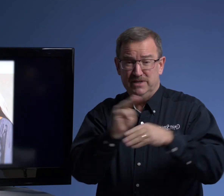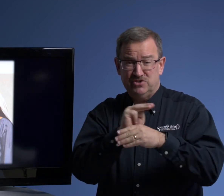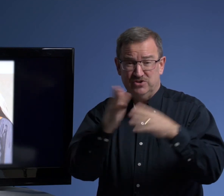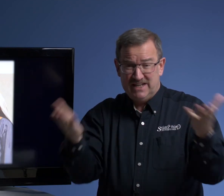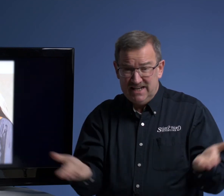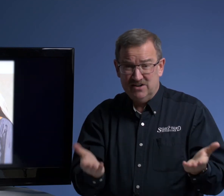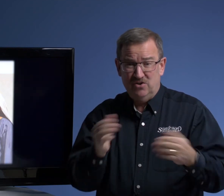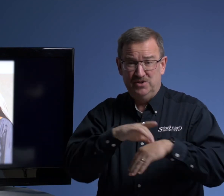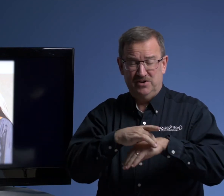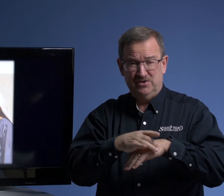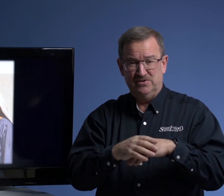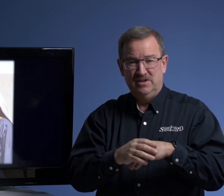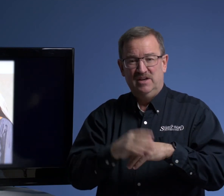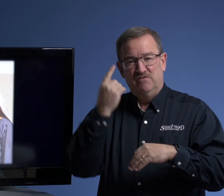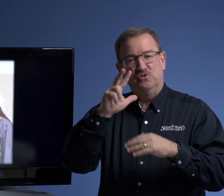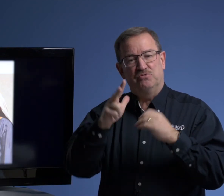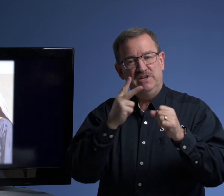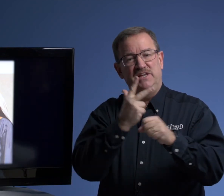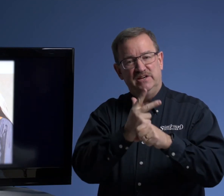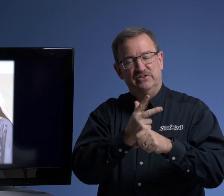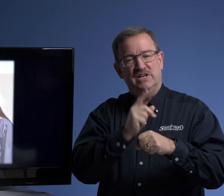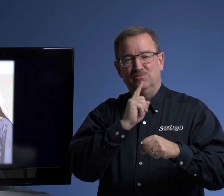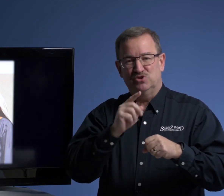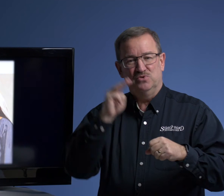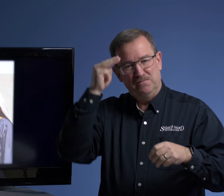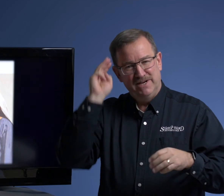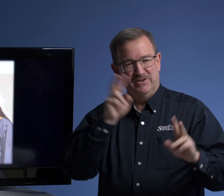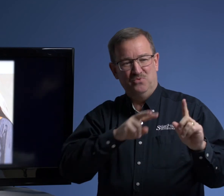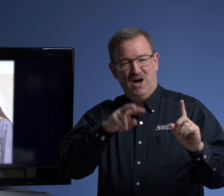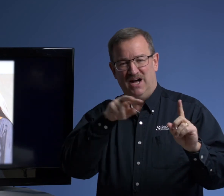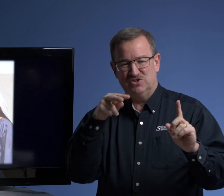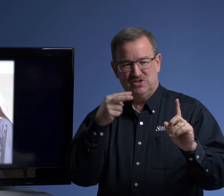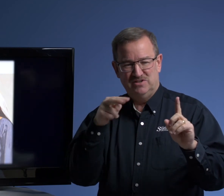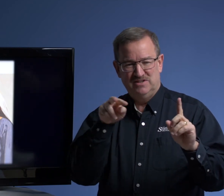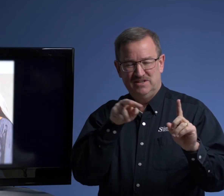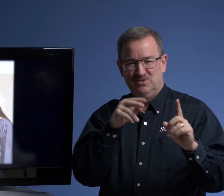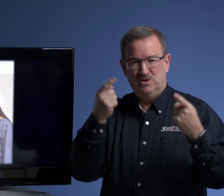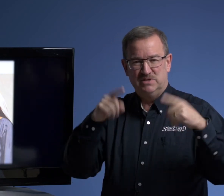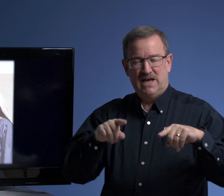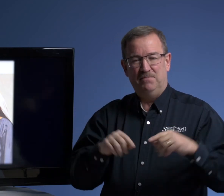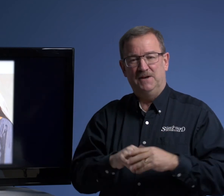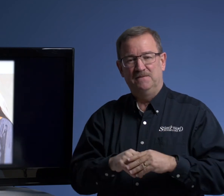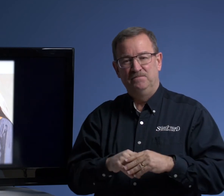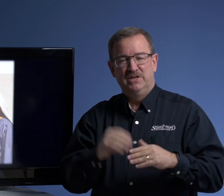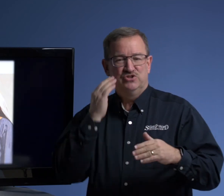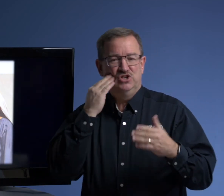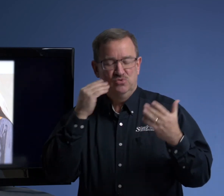ministered here on the earth. For three years, I'm sure Mary watched what was happening. She knew what